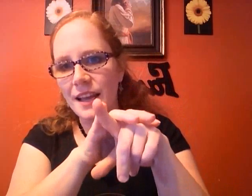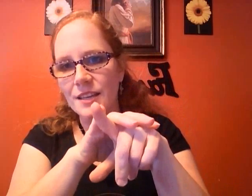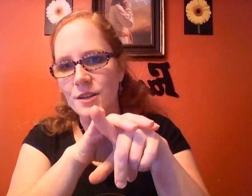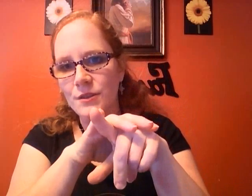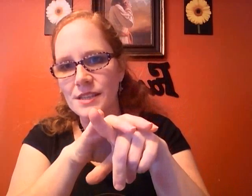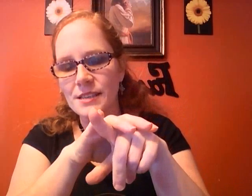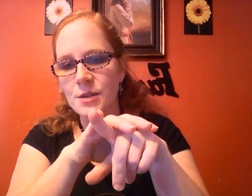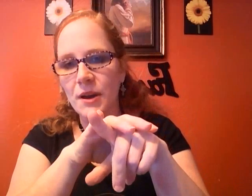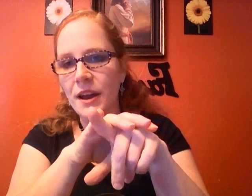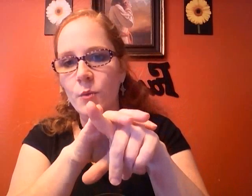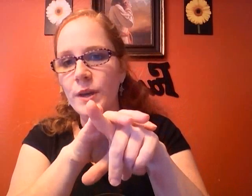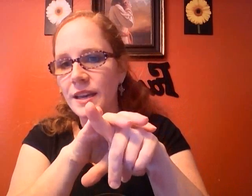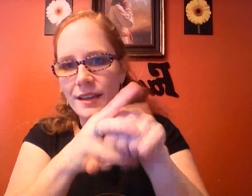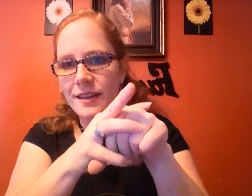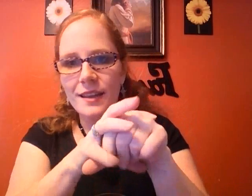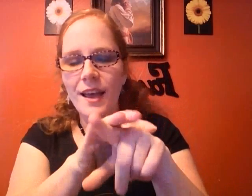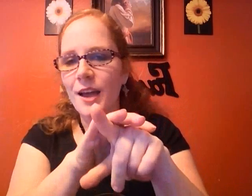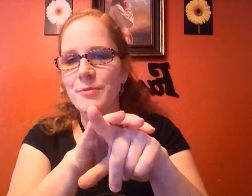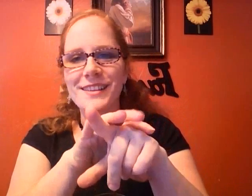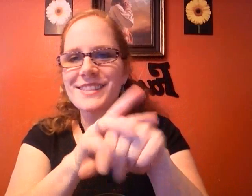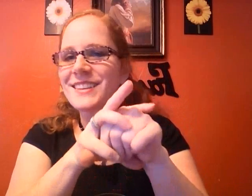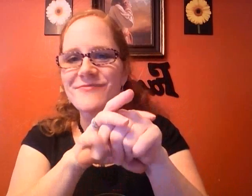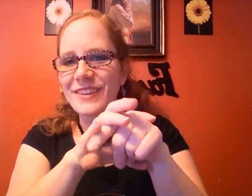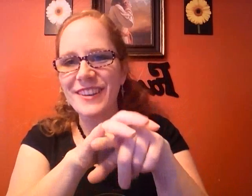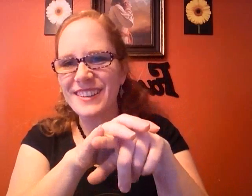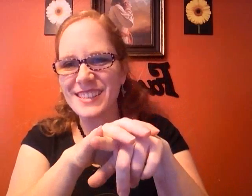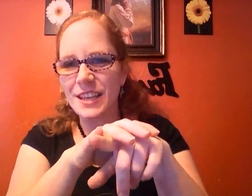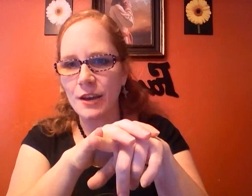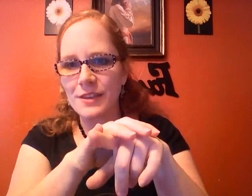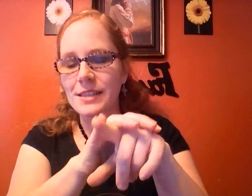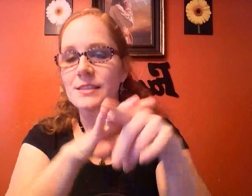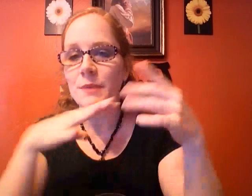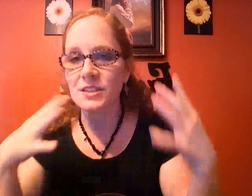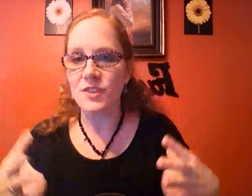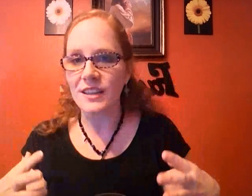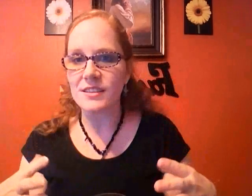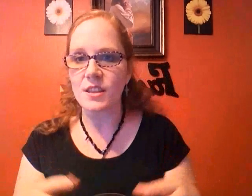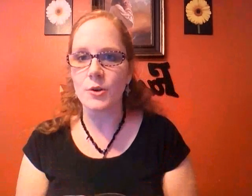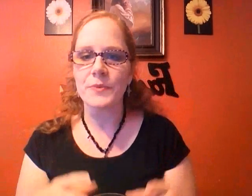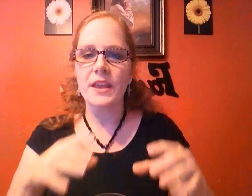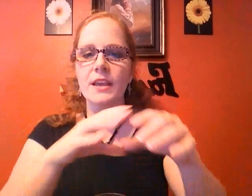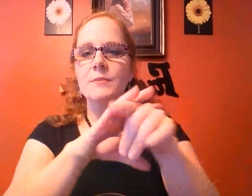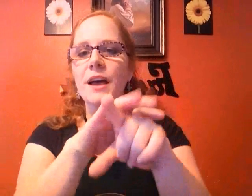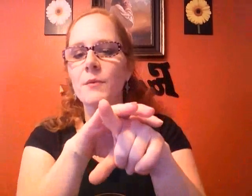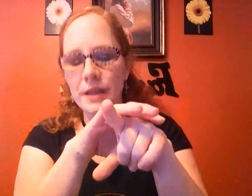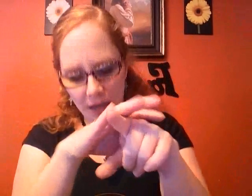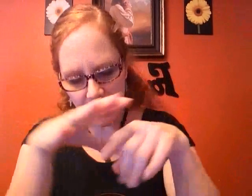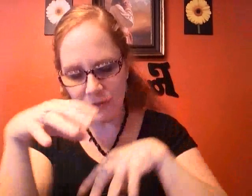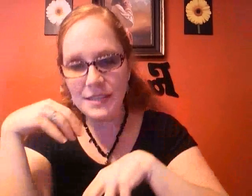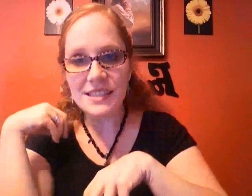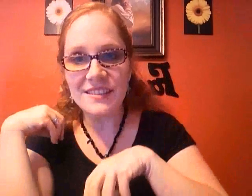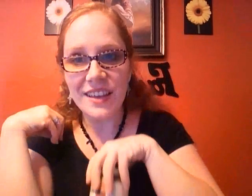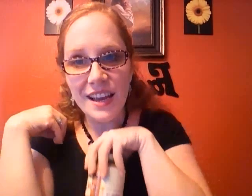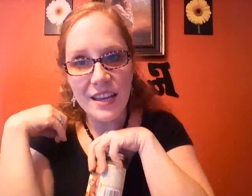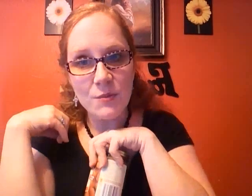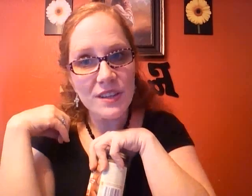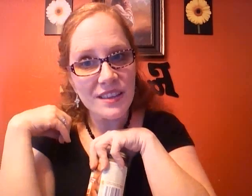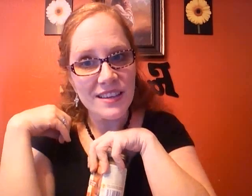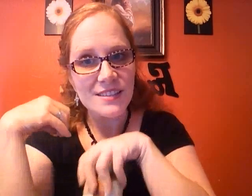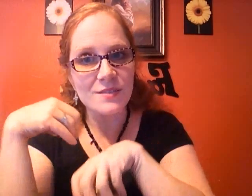I can do to resist no matter how weak I press my finger just cannot resist my strength is low but when I receive like I am with this